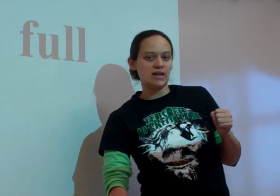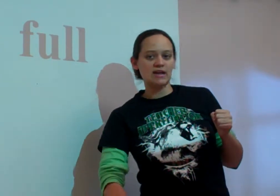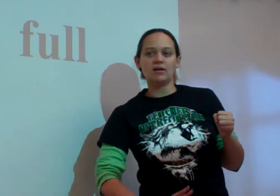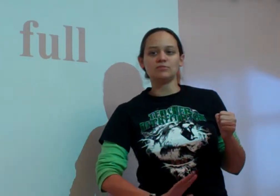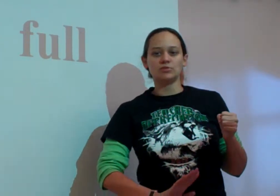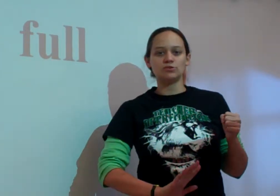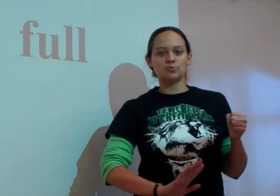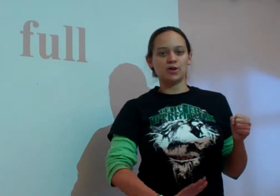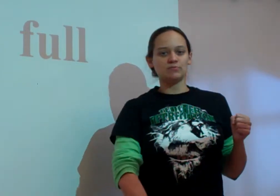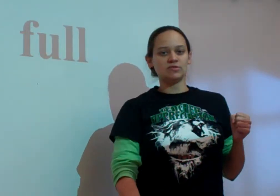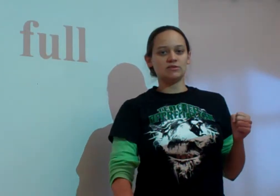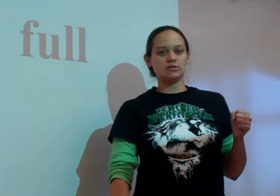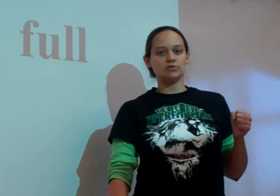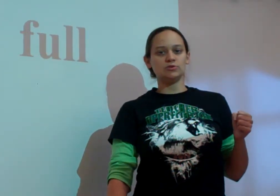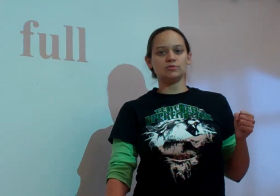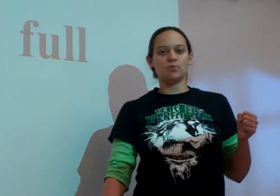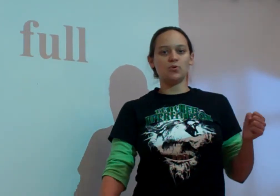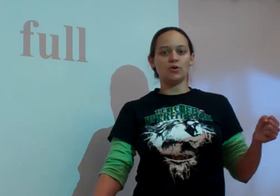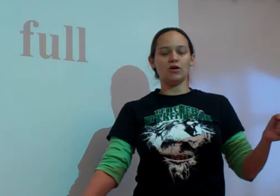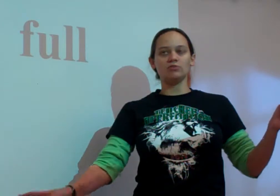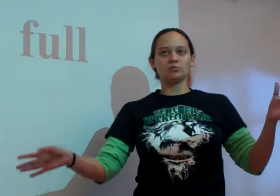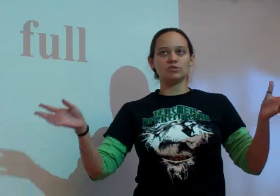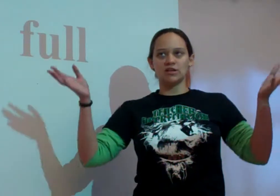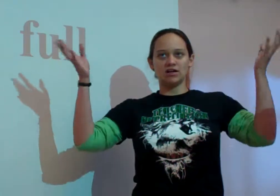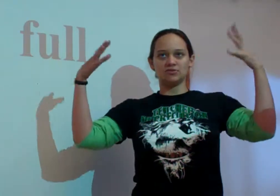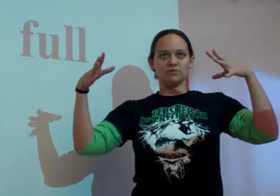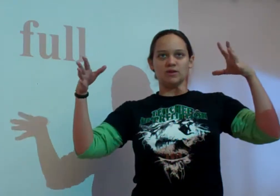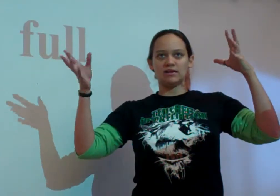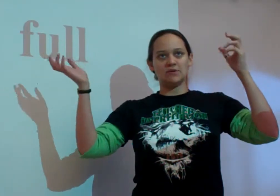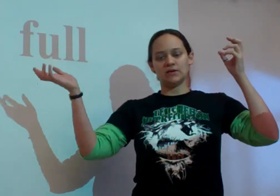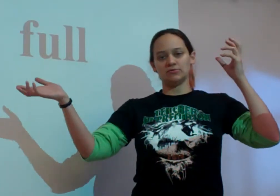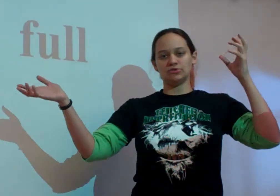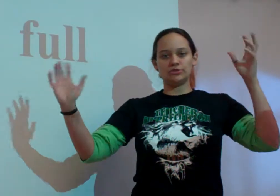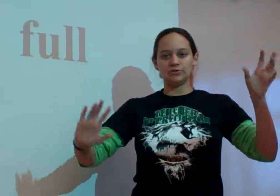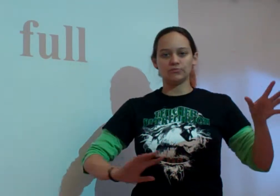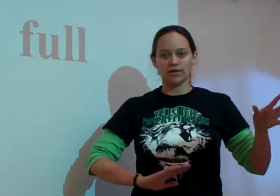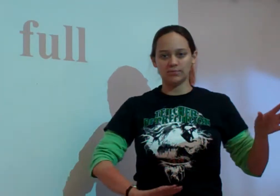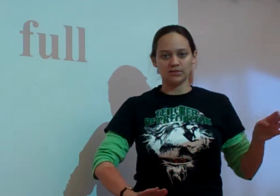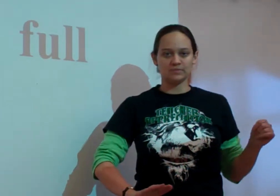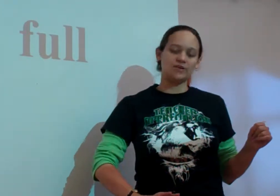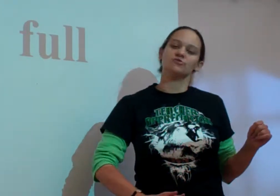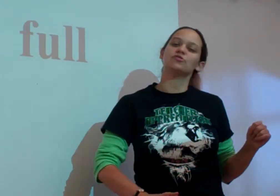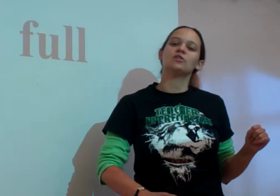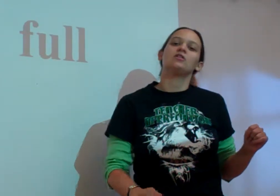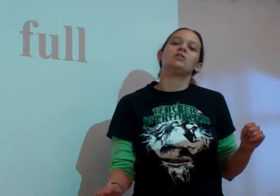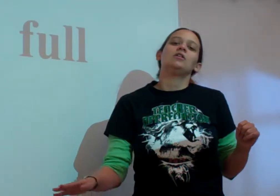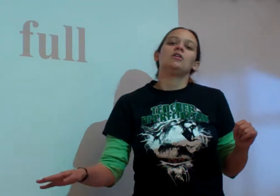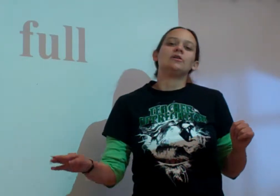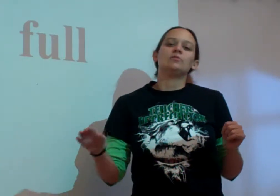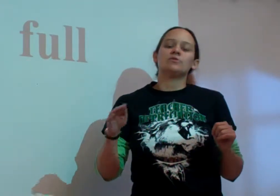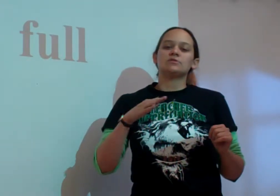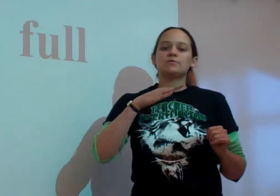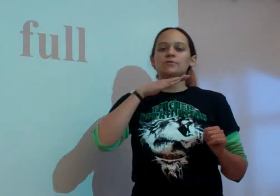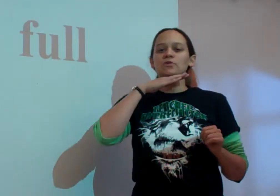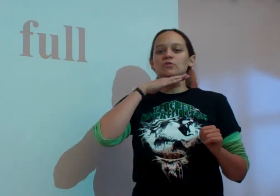hey, I'm so super empty that you could pour all sorts of knowledge in me right now, and I would just soak it right up like a sponge. Alright, whereas full